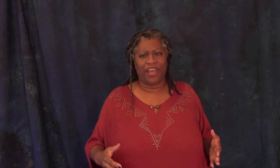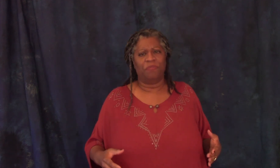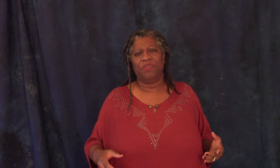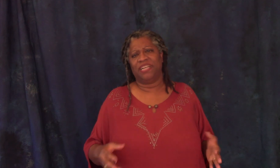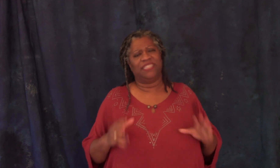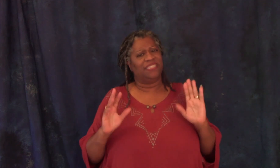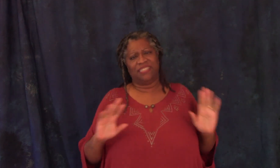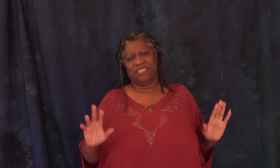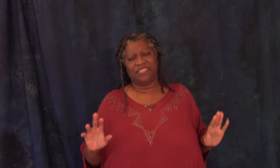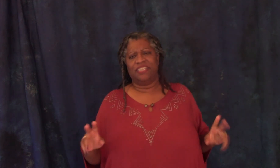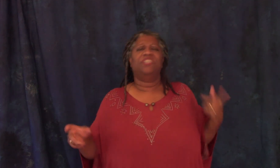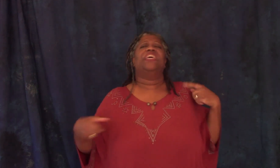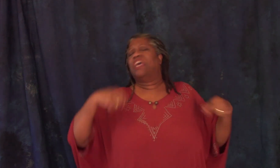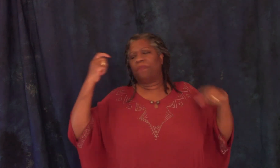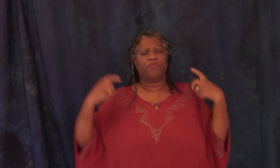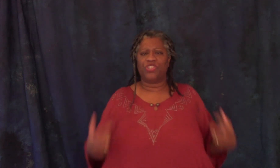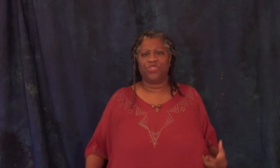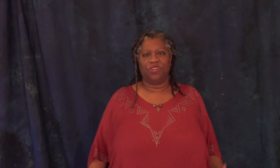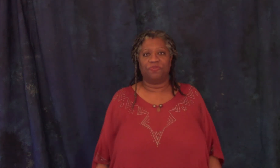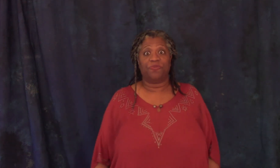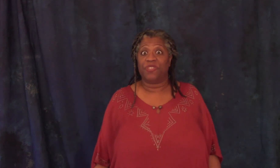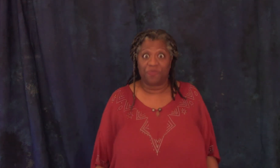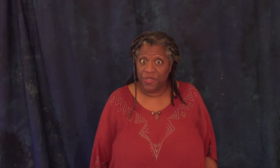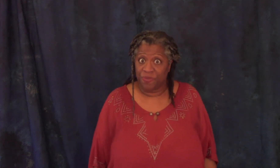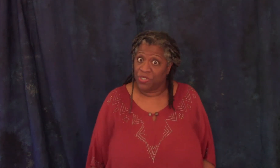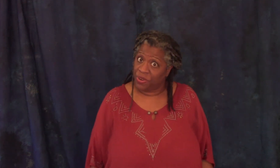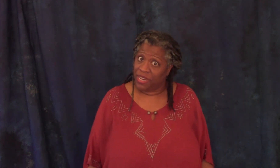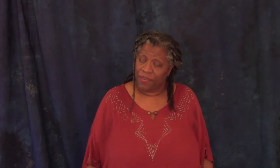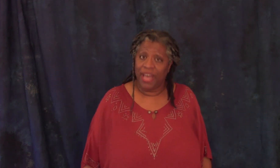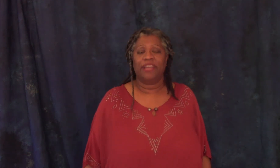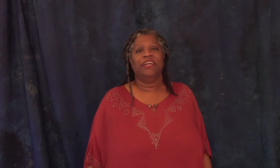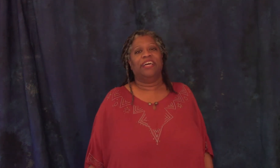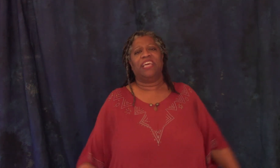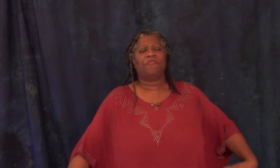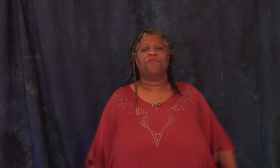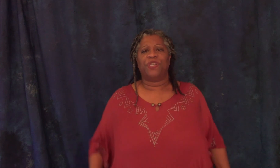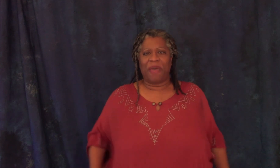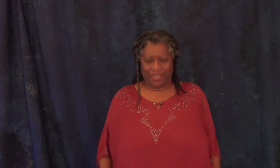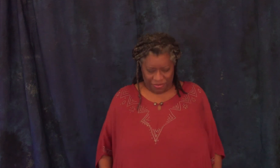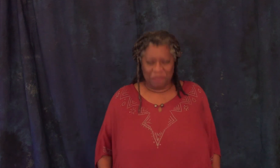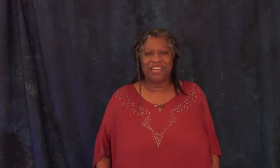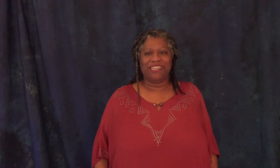at him and realized uh they gave him fresh shirt first first fresh shirt he never had and they gave him fresh pants it was amazing